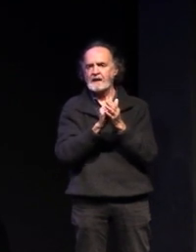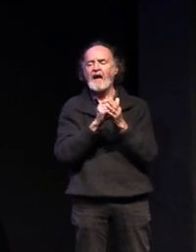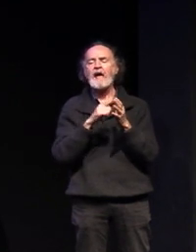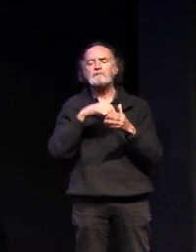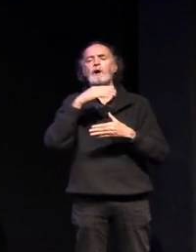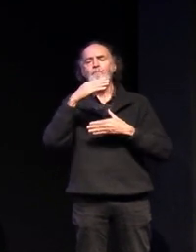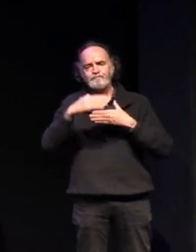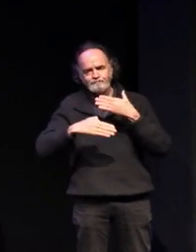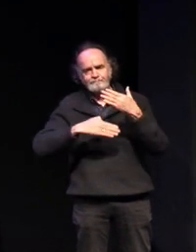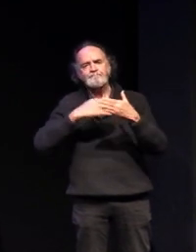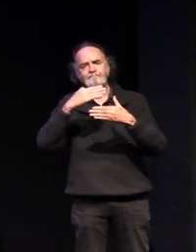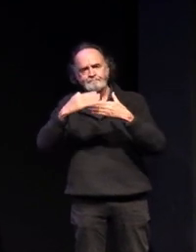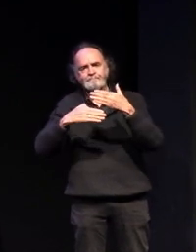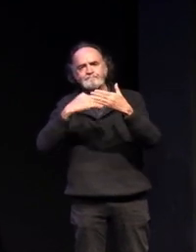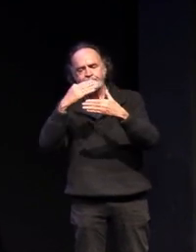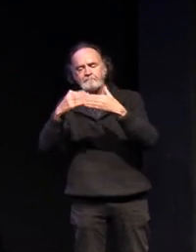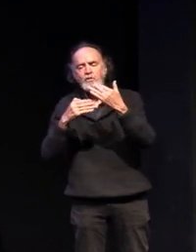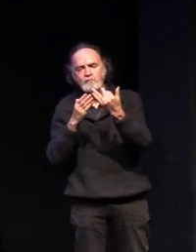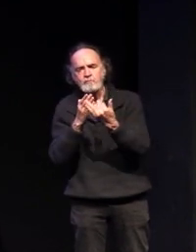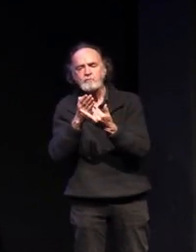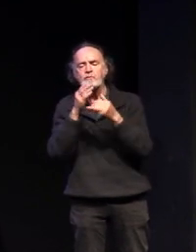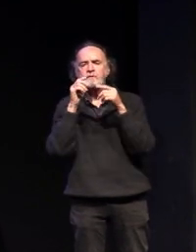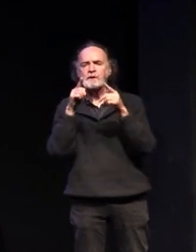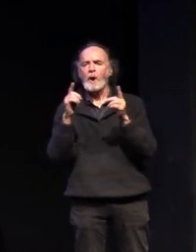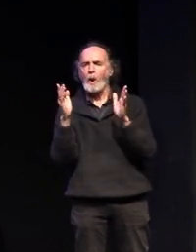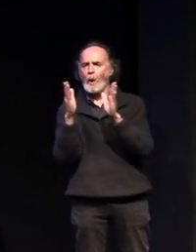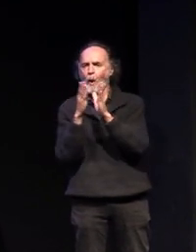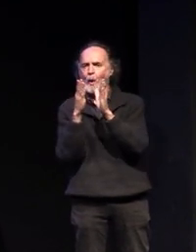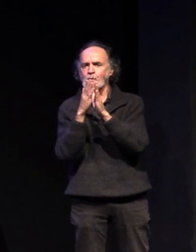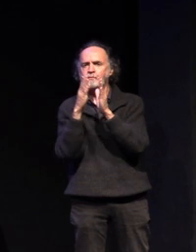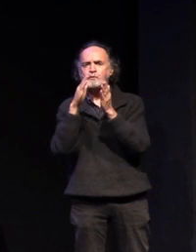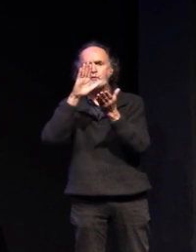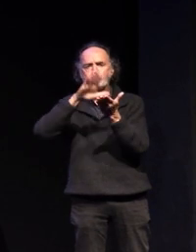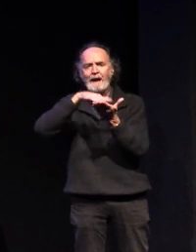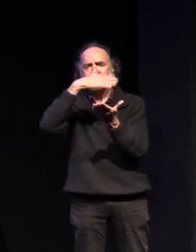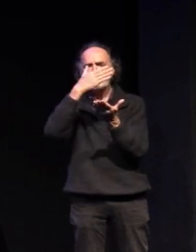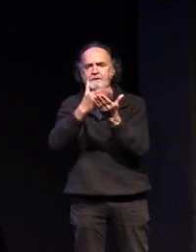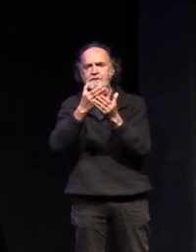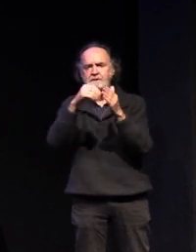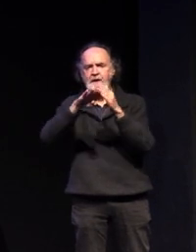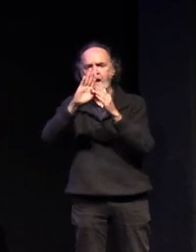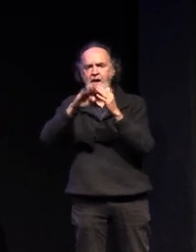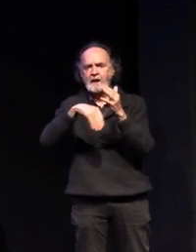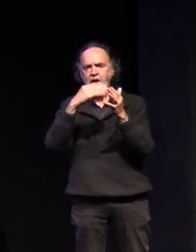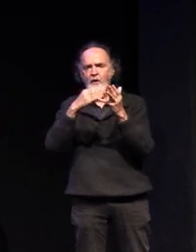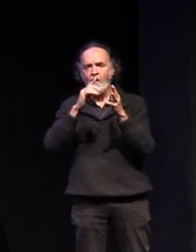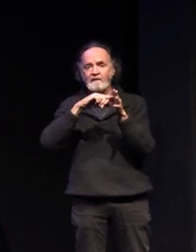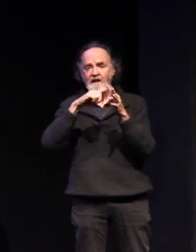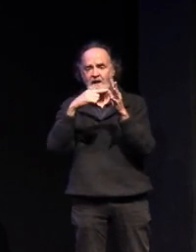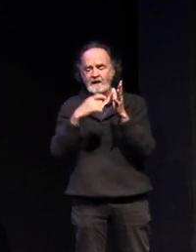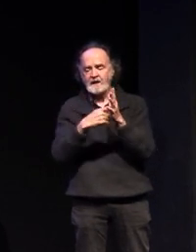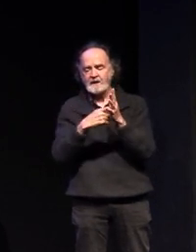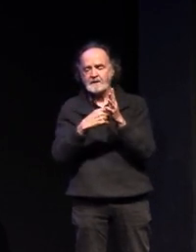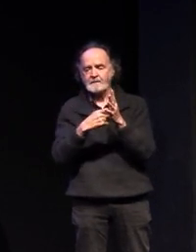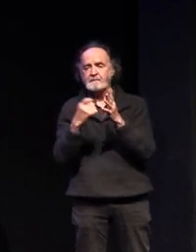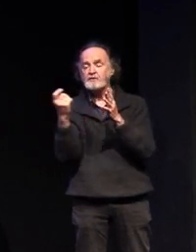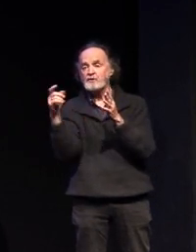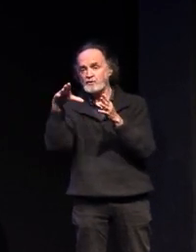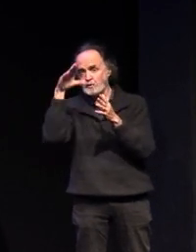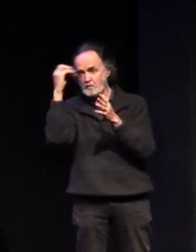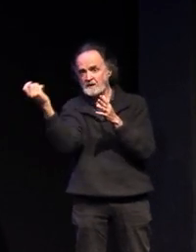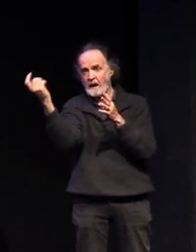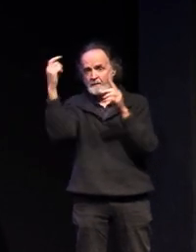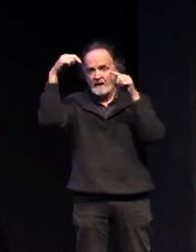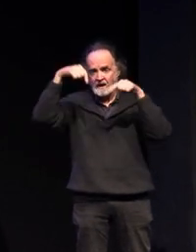process and get closer to our transition programs at the end of the year where students come up and experience a week of classes